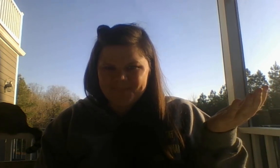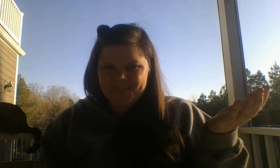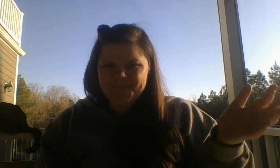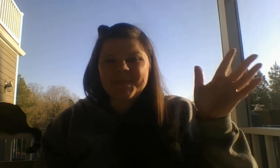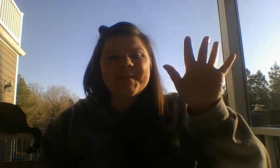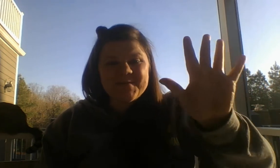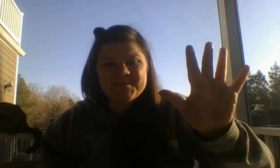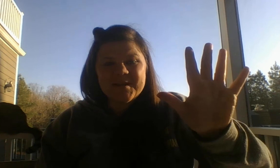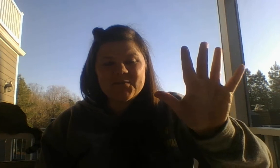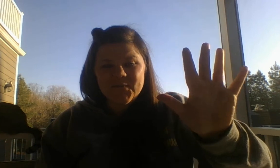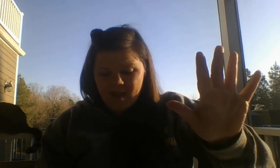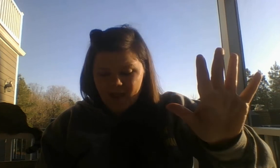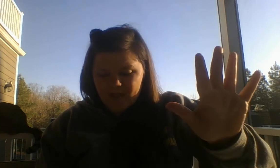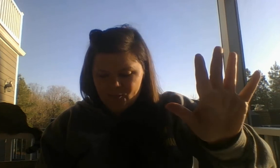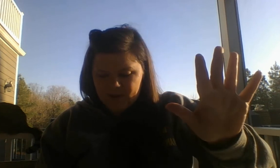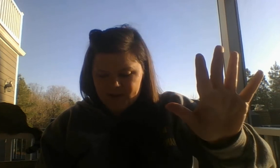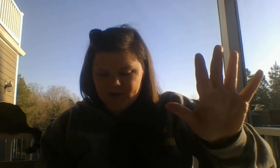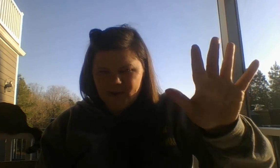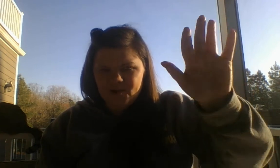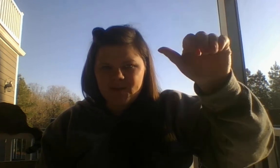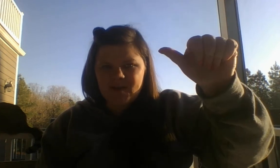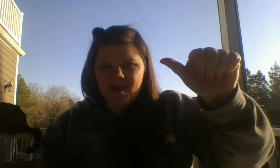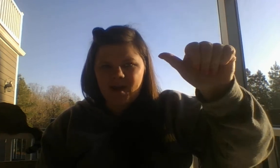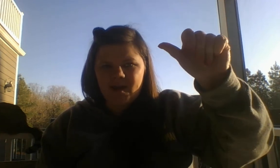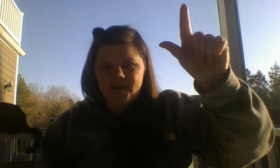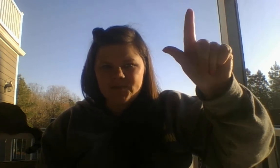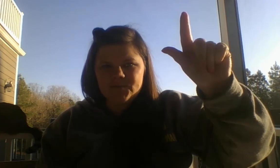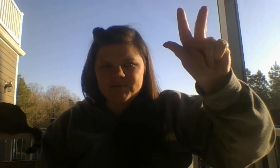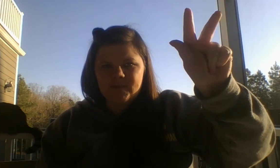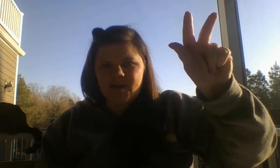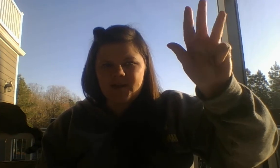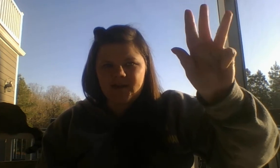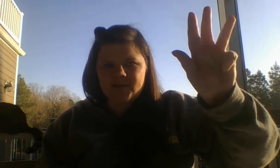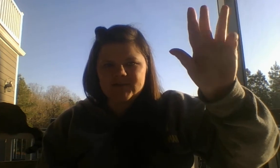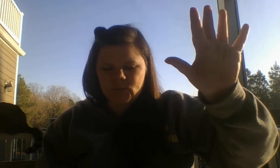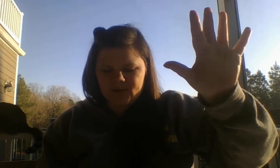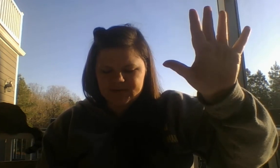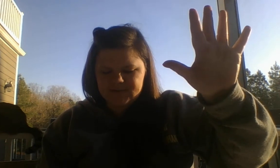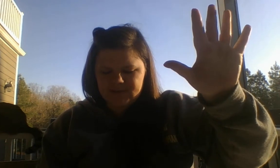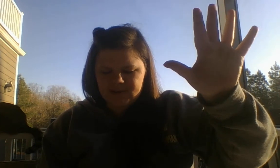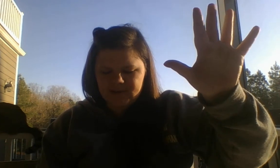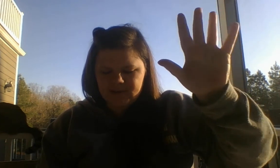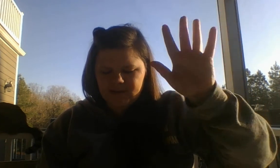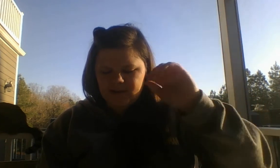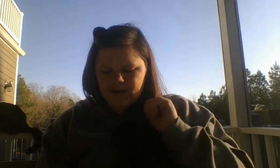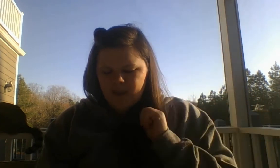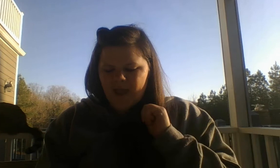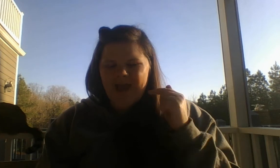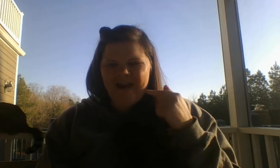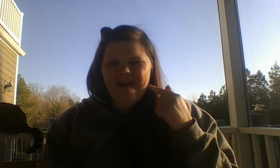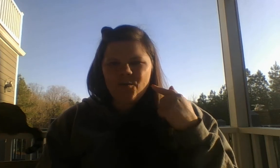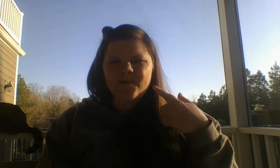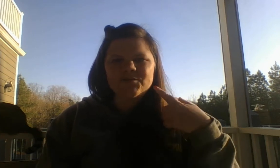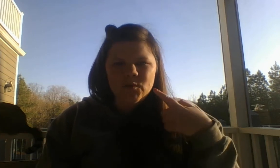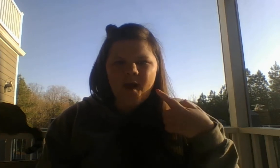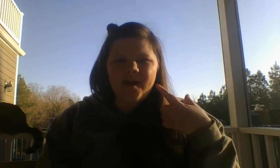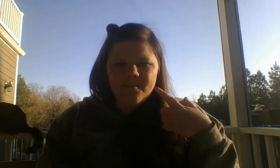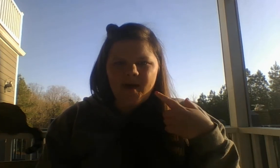If you said five, way to go. I use my nice words. I will try my